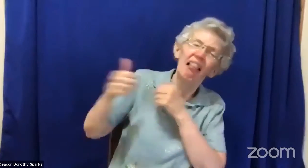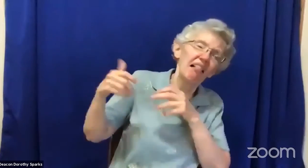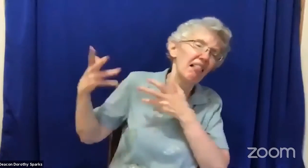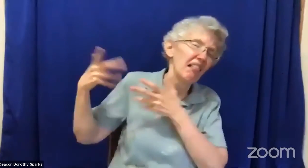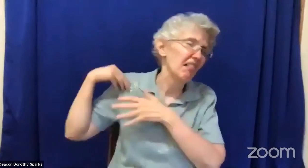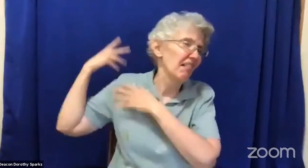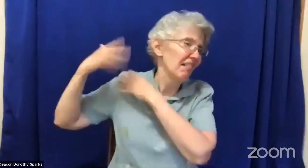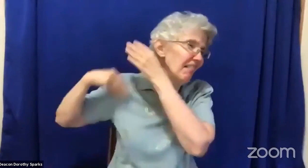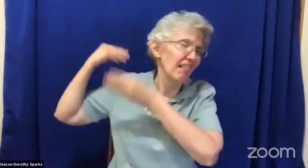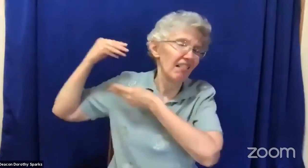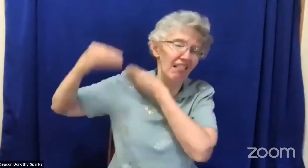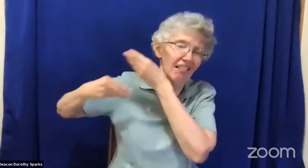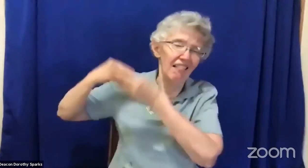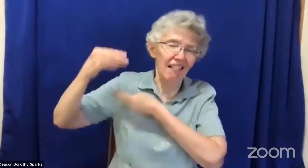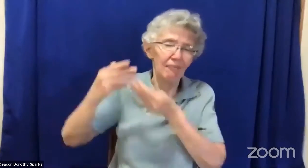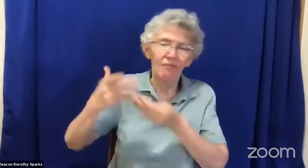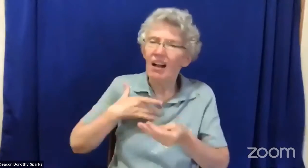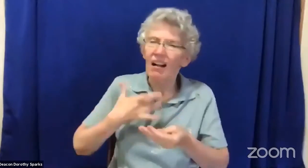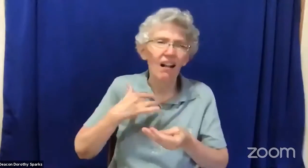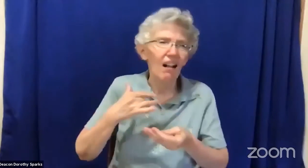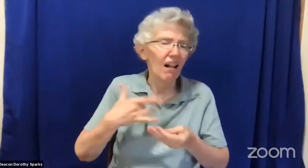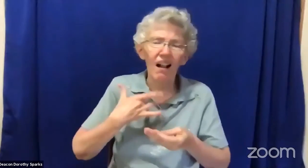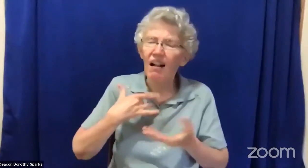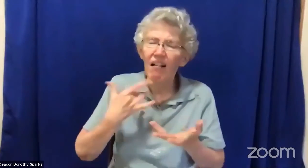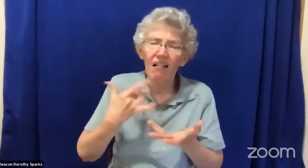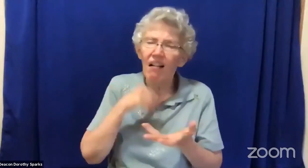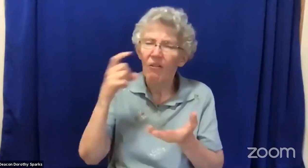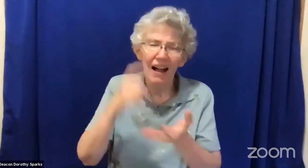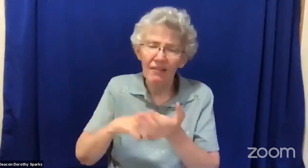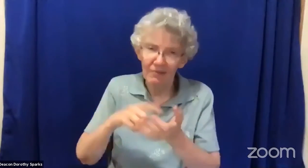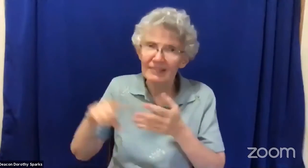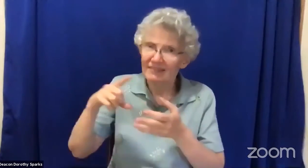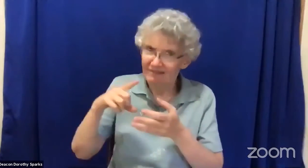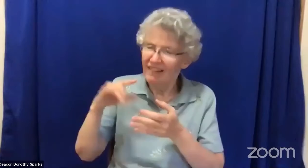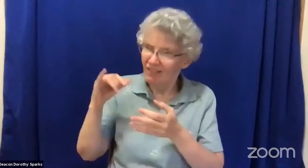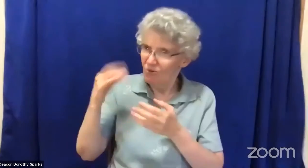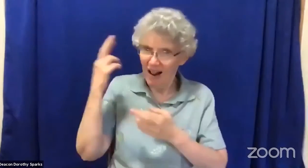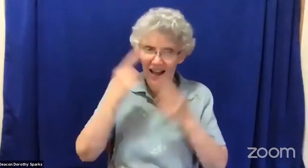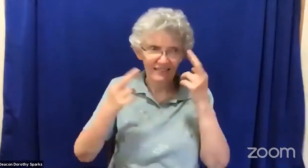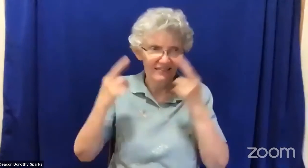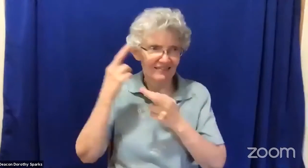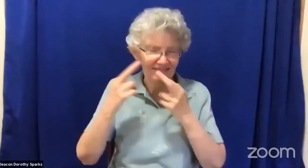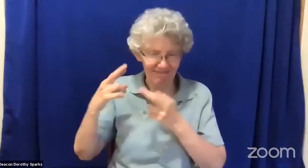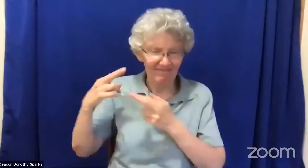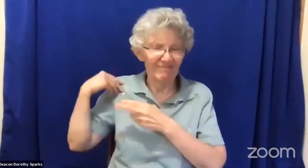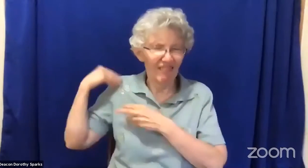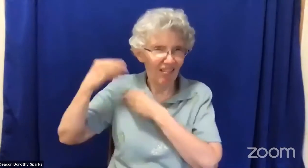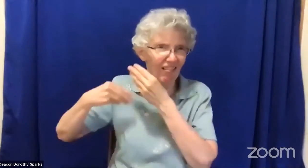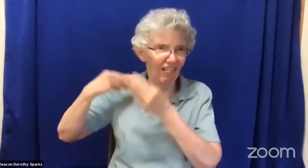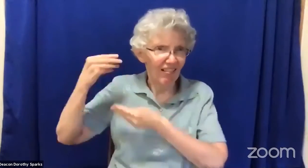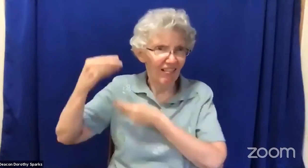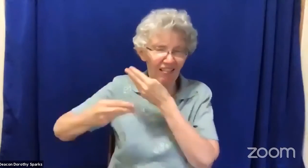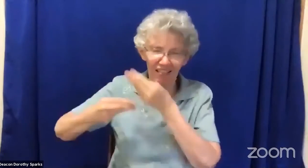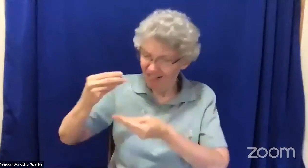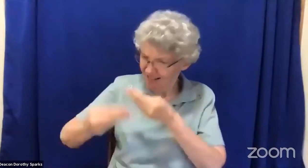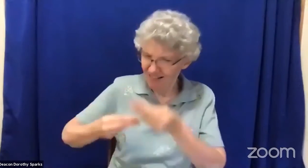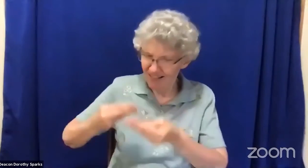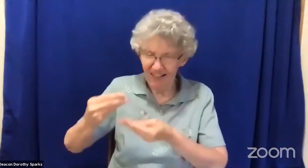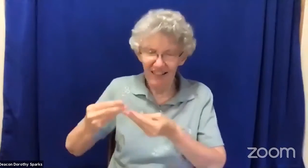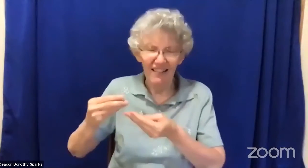saying, oh, you have to be careful. And maybe we or we just didn't recognize that people weren't valuing